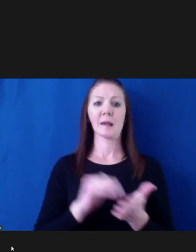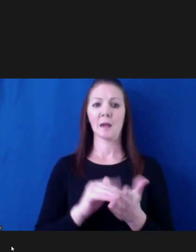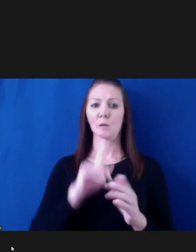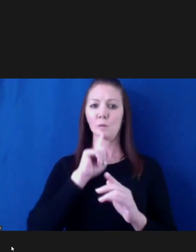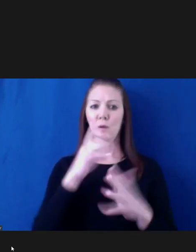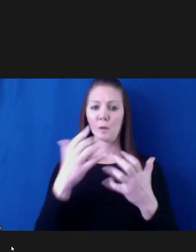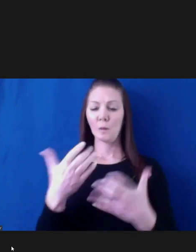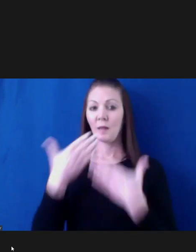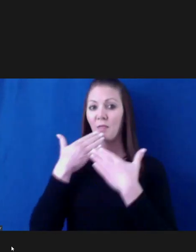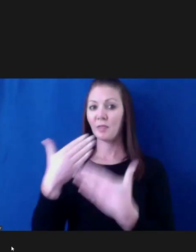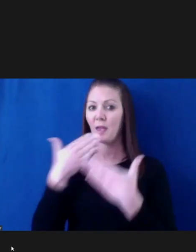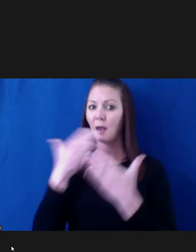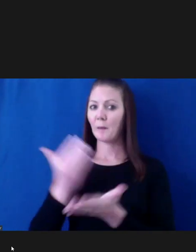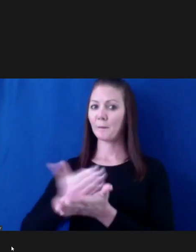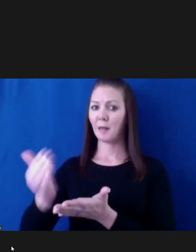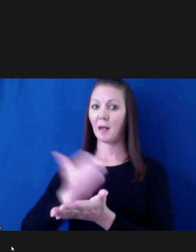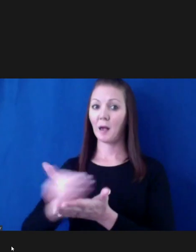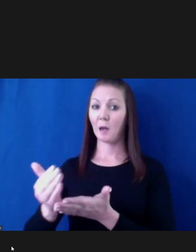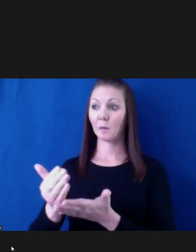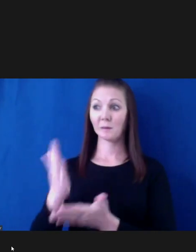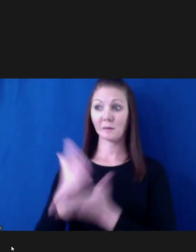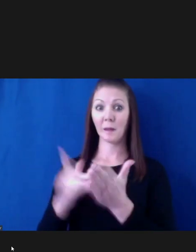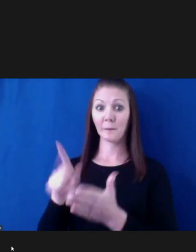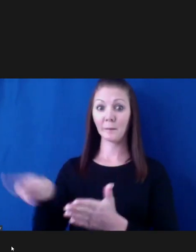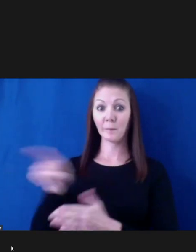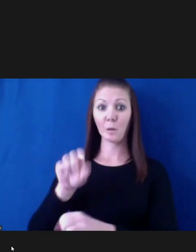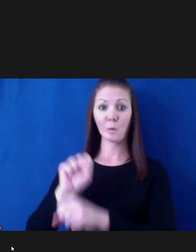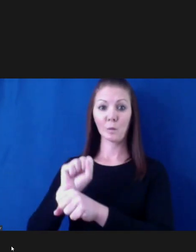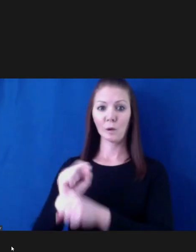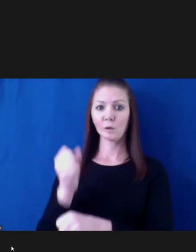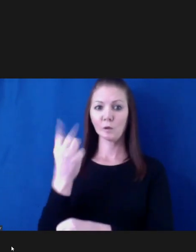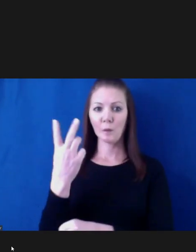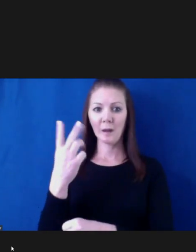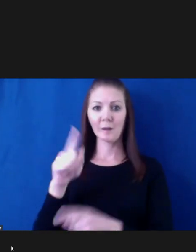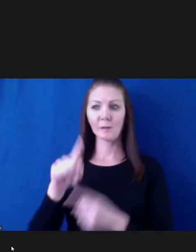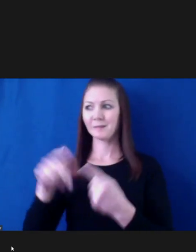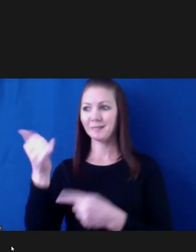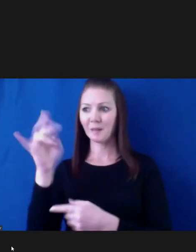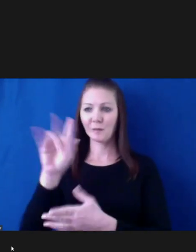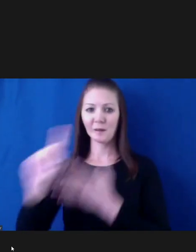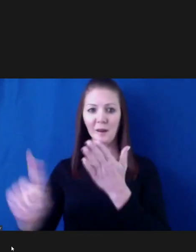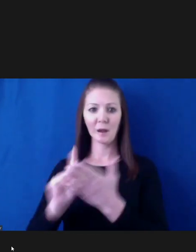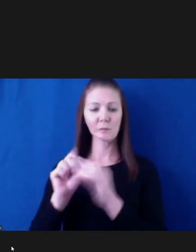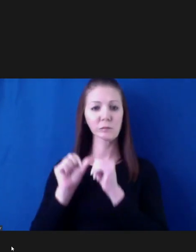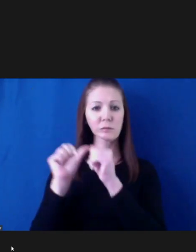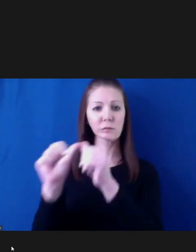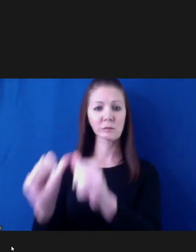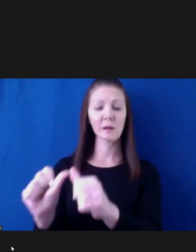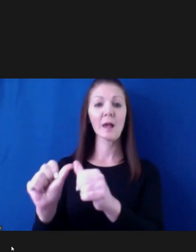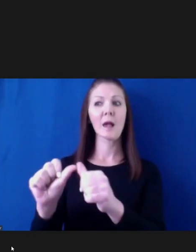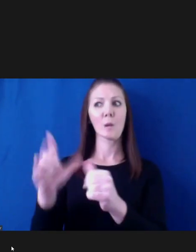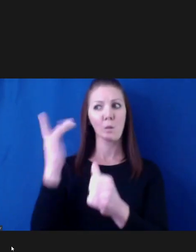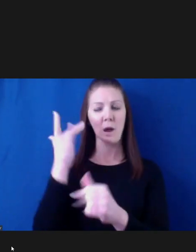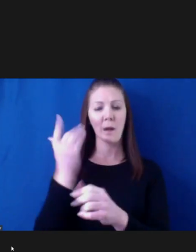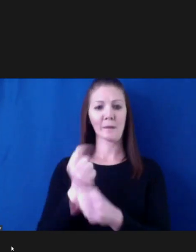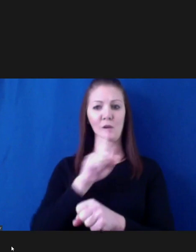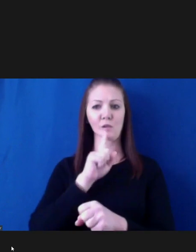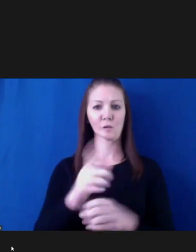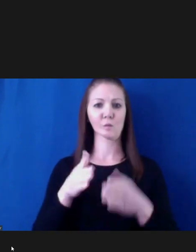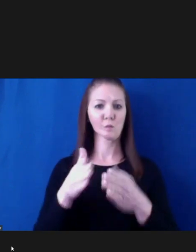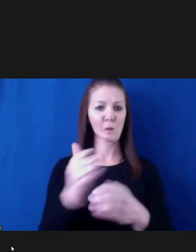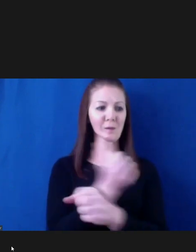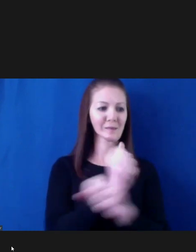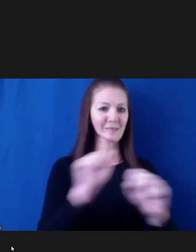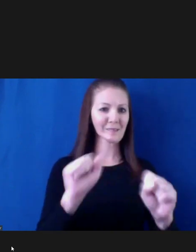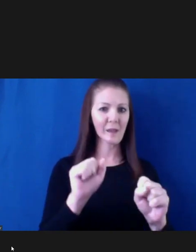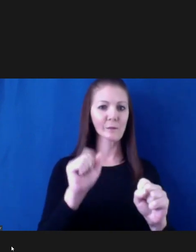going around the clock. We've got folks there backing up, keeping the roads clean and safe for other essential workers as they have to go to